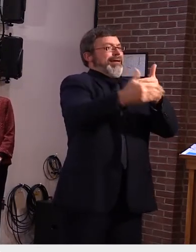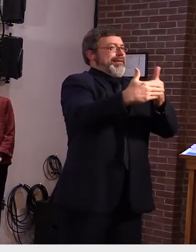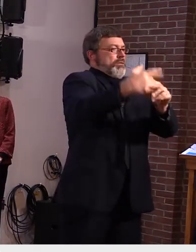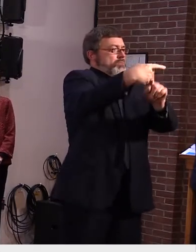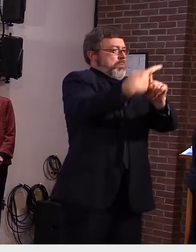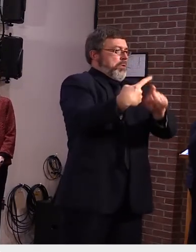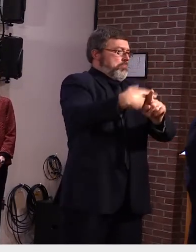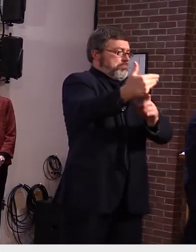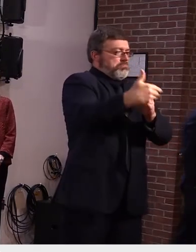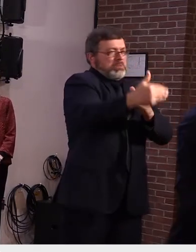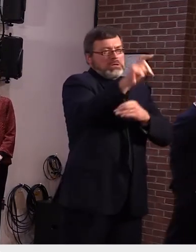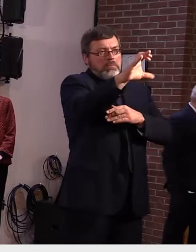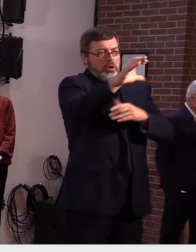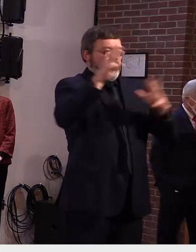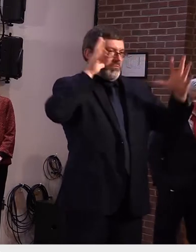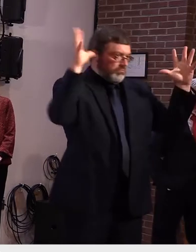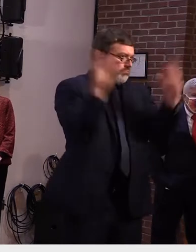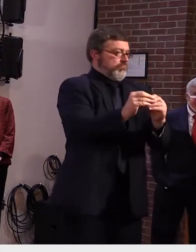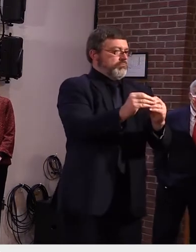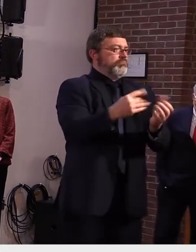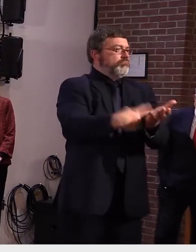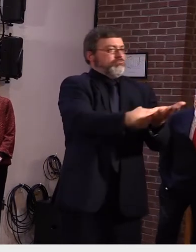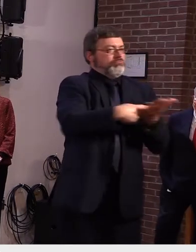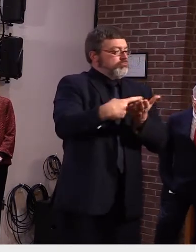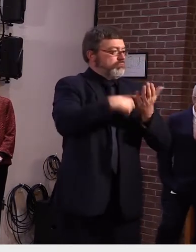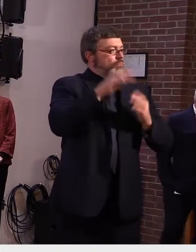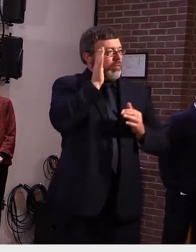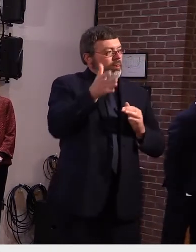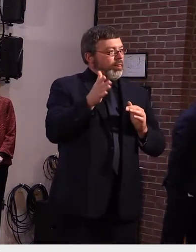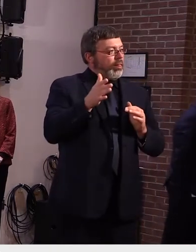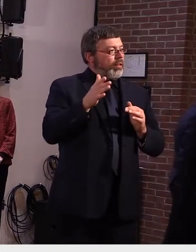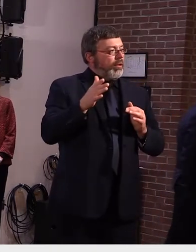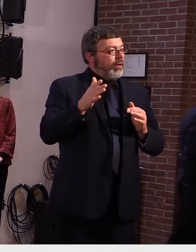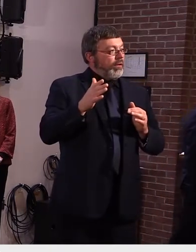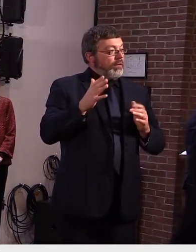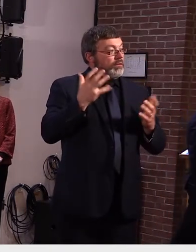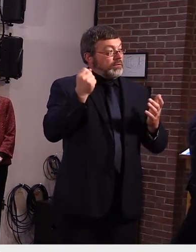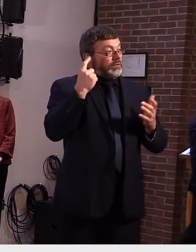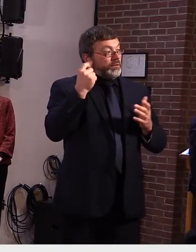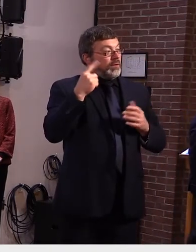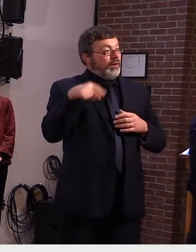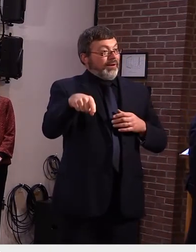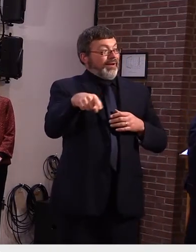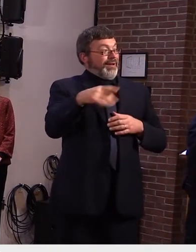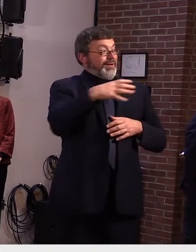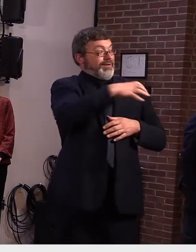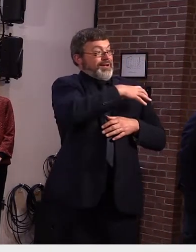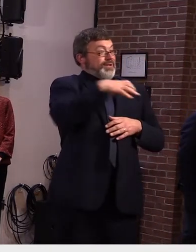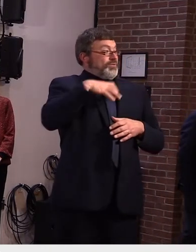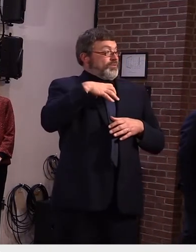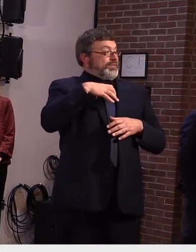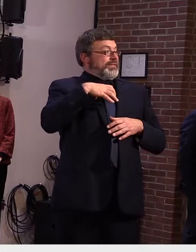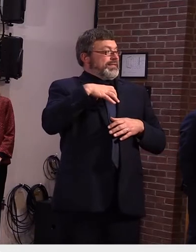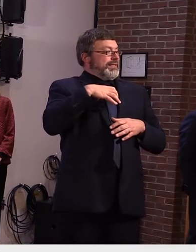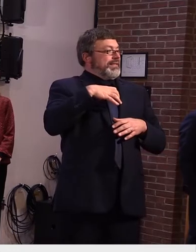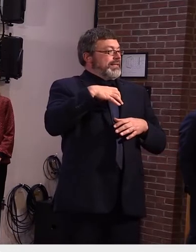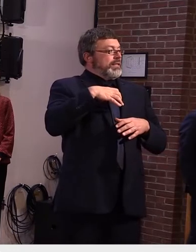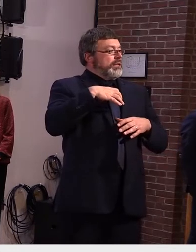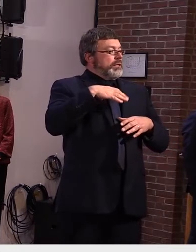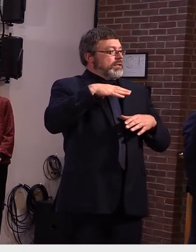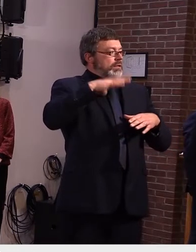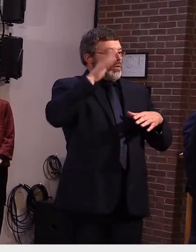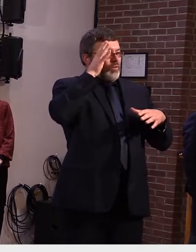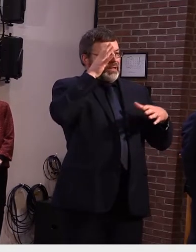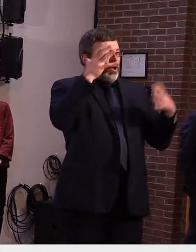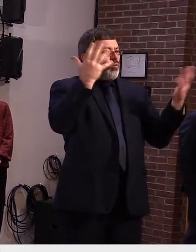will be foundational the work of the climate council as well as just thinking about how to structure and manage these committee meetings as the